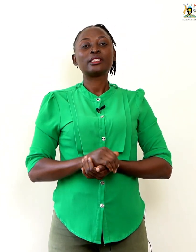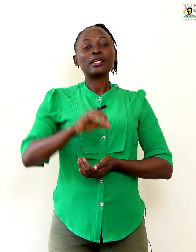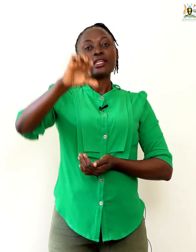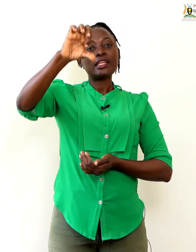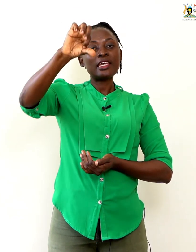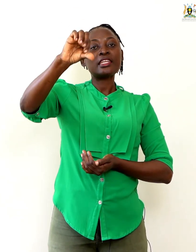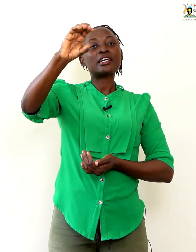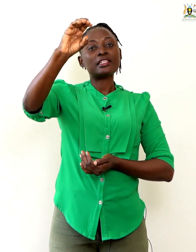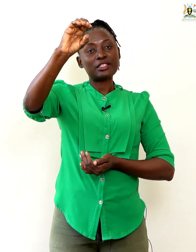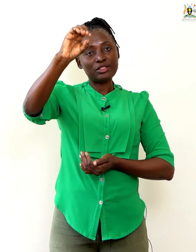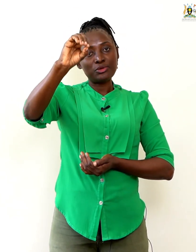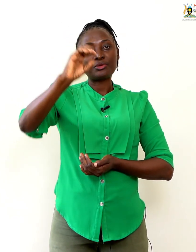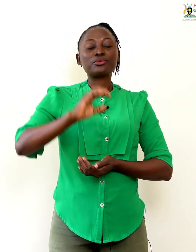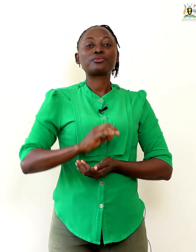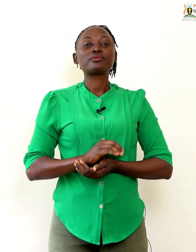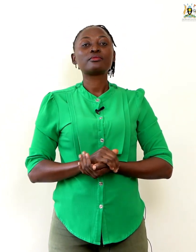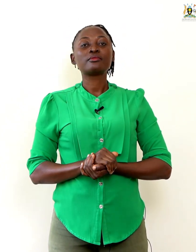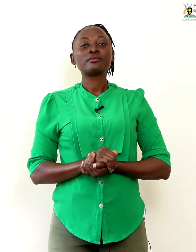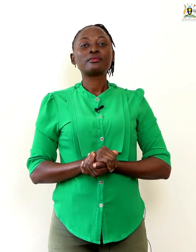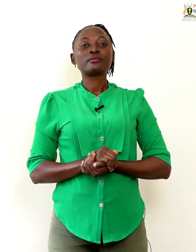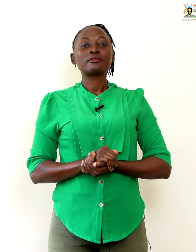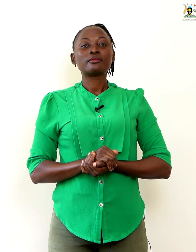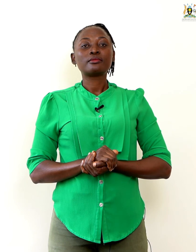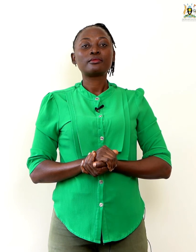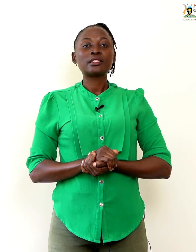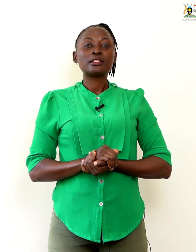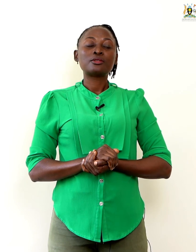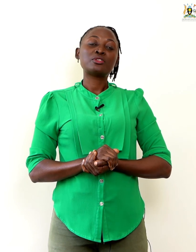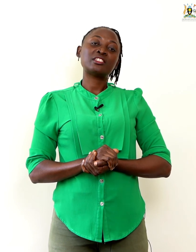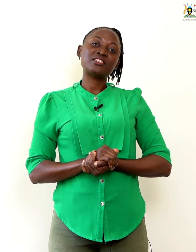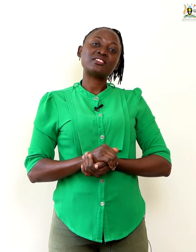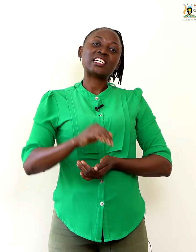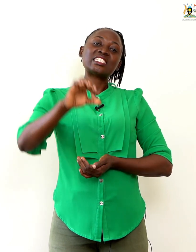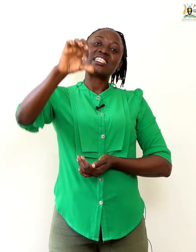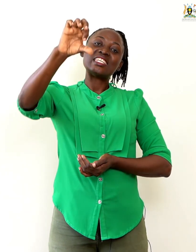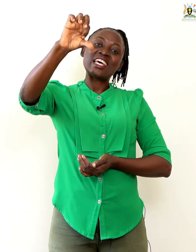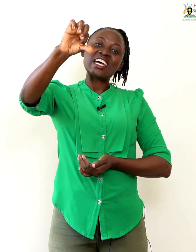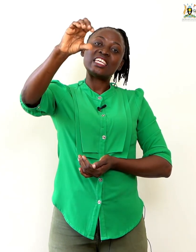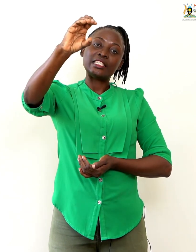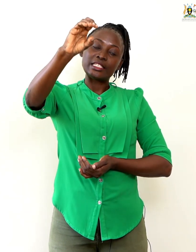9 and the 0, which gives us 90.